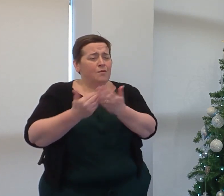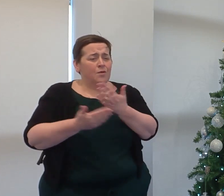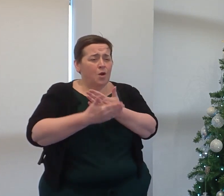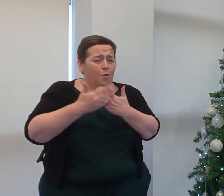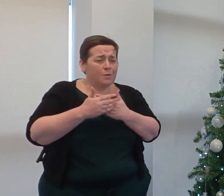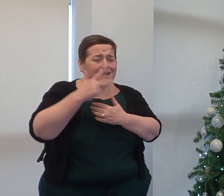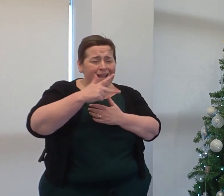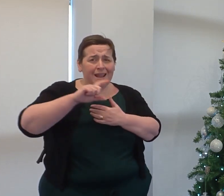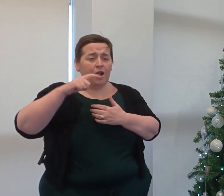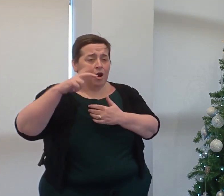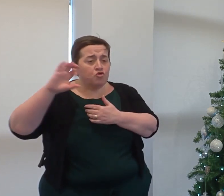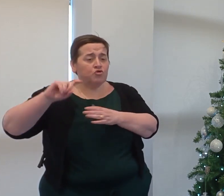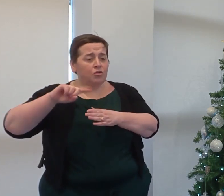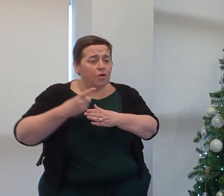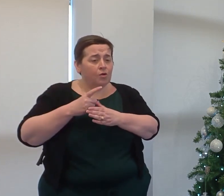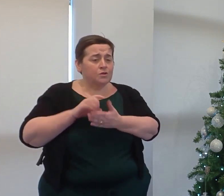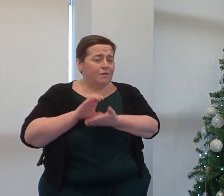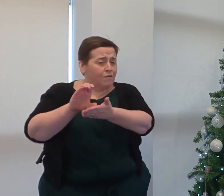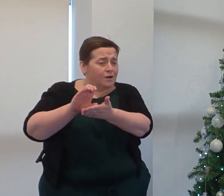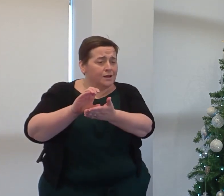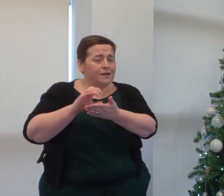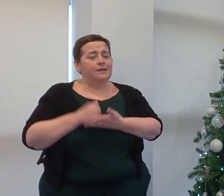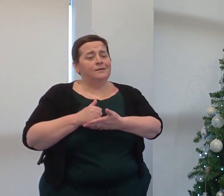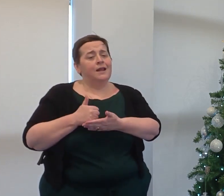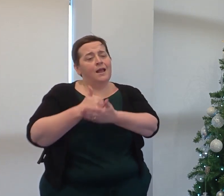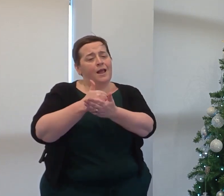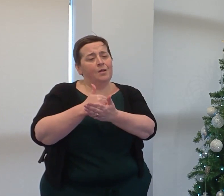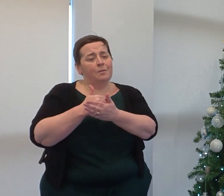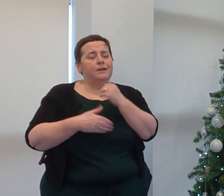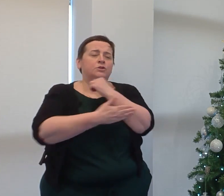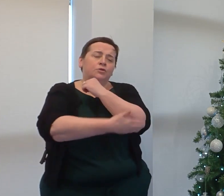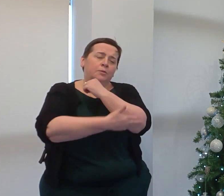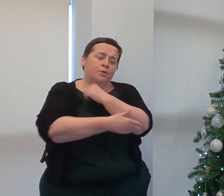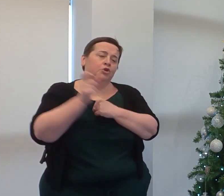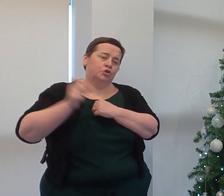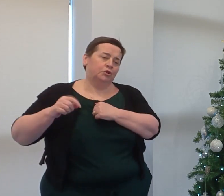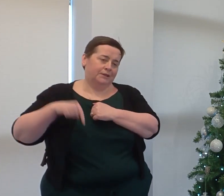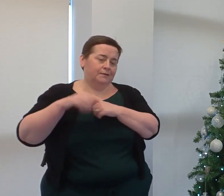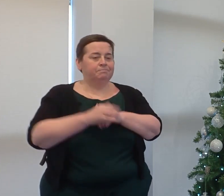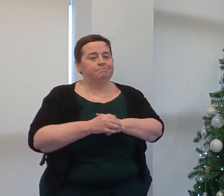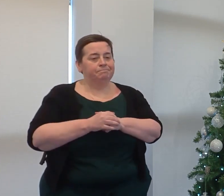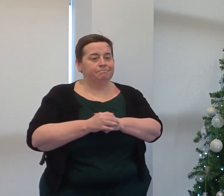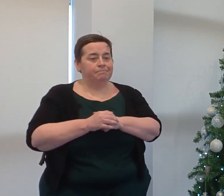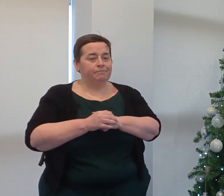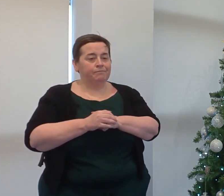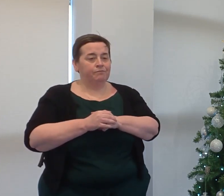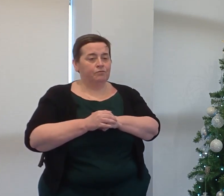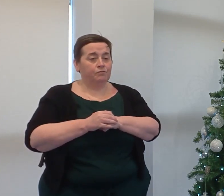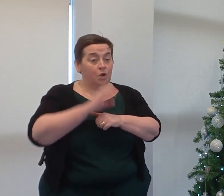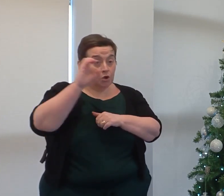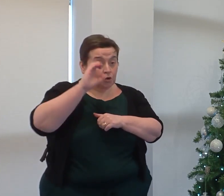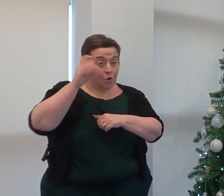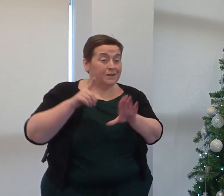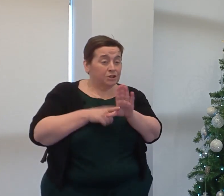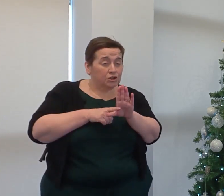,000 in discretionary funds, helping our most financially disadvantaged students. And in October